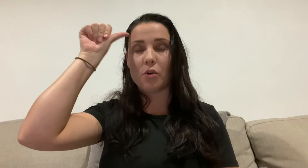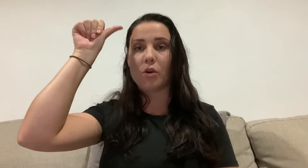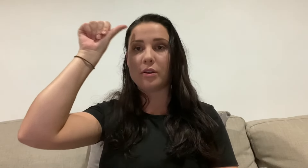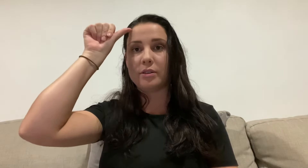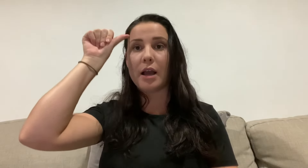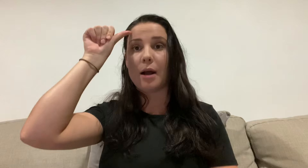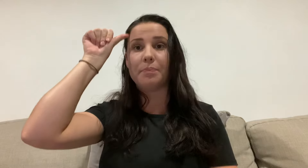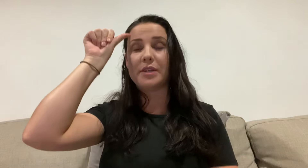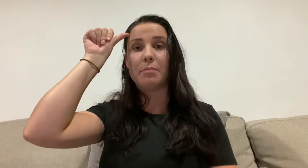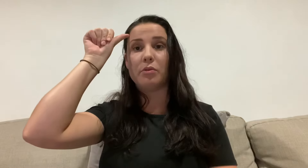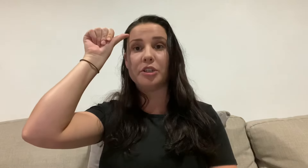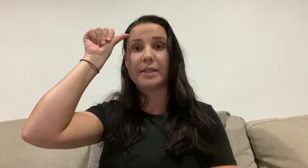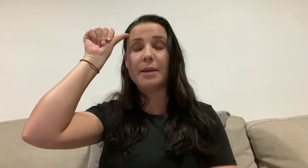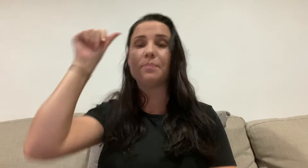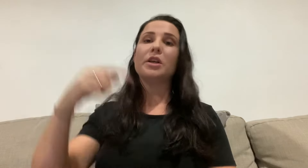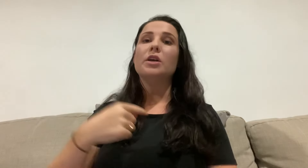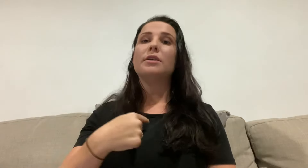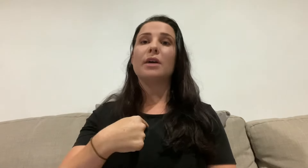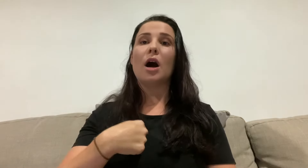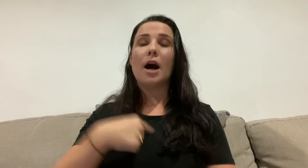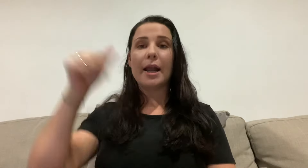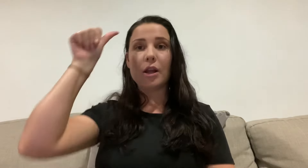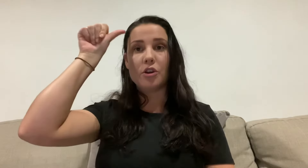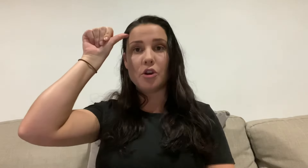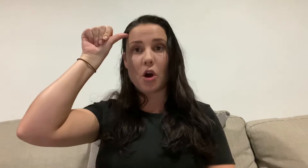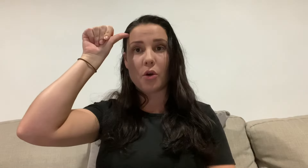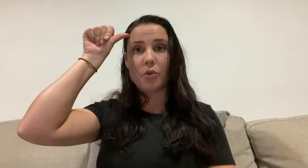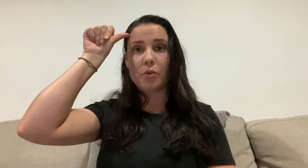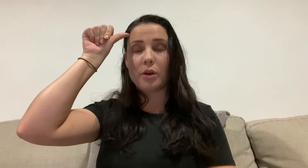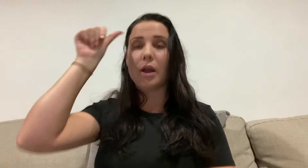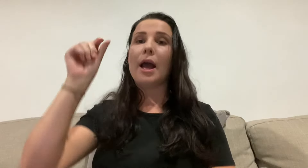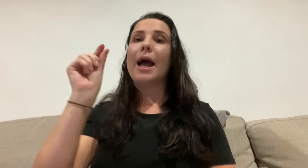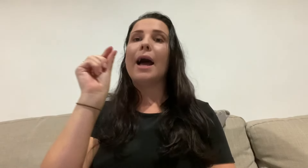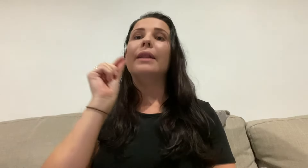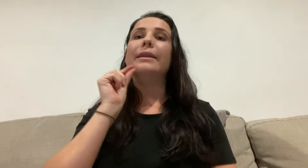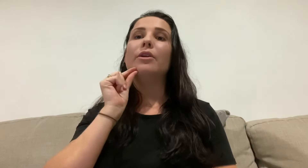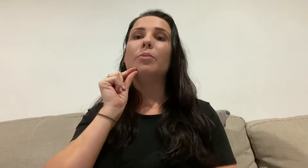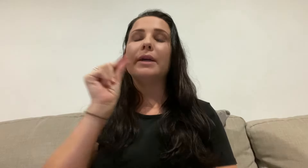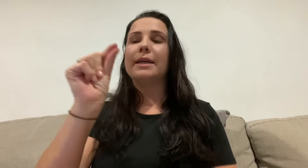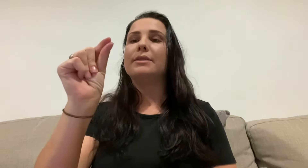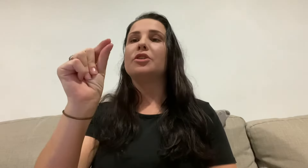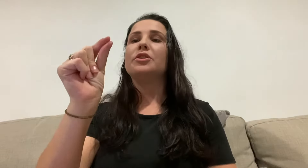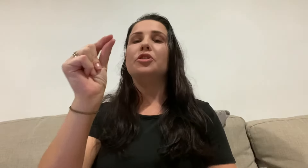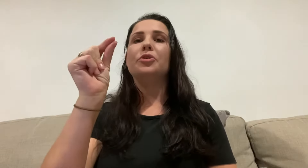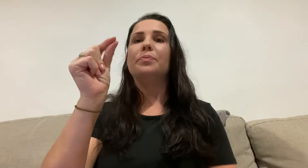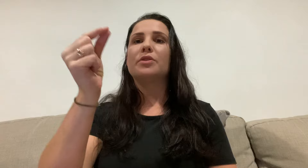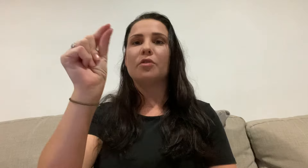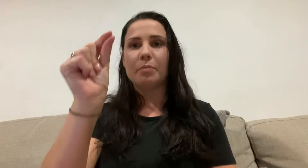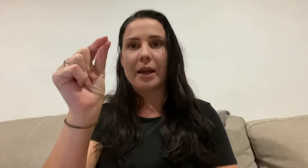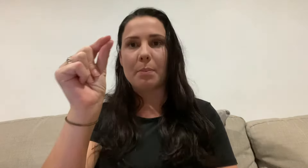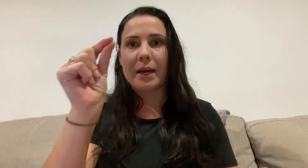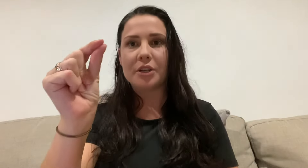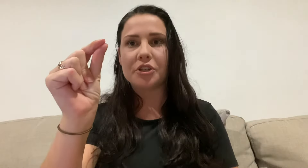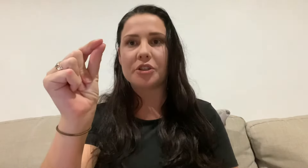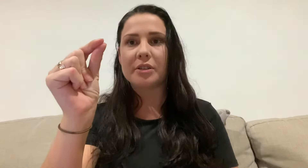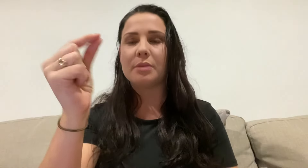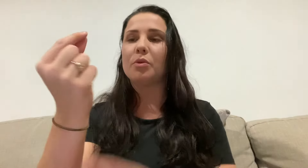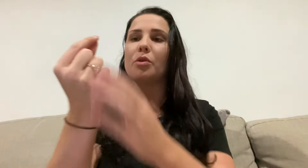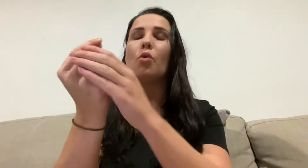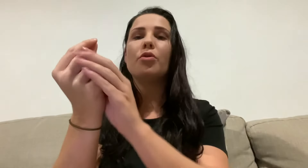um, temple just there. So I know little bit is just you sort of make a pinch symbol with all of